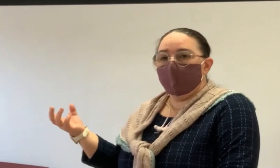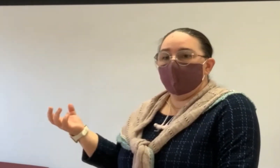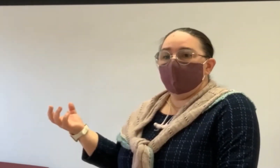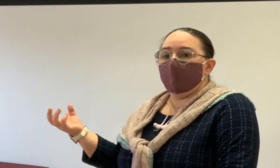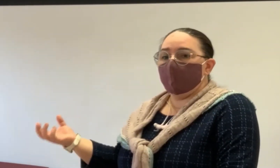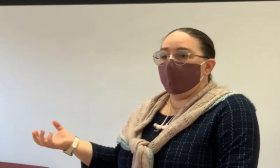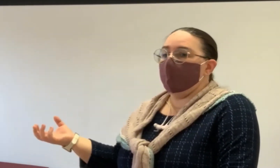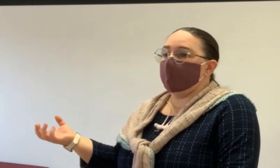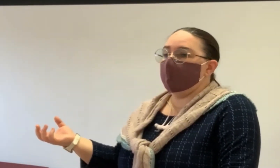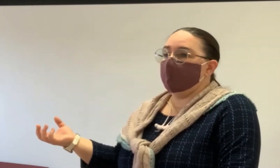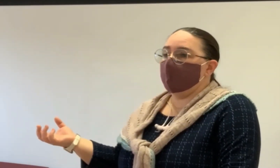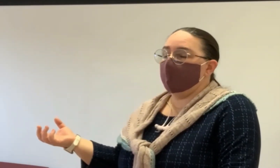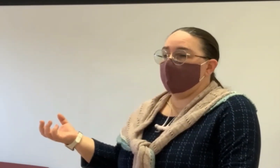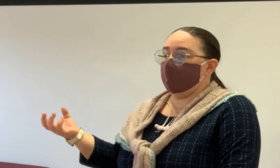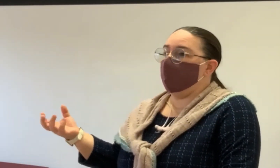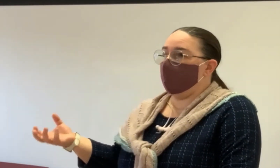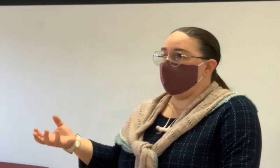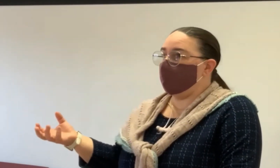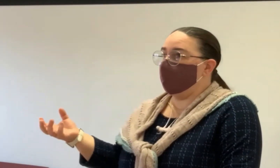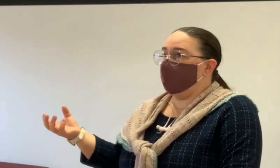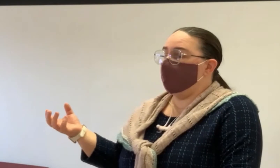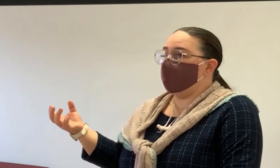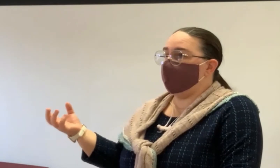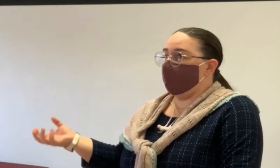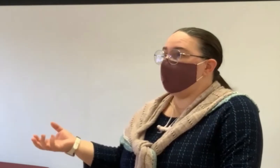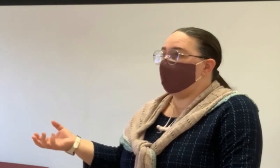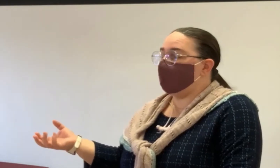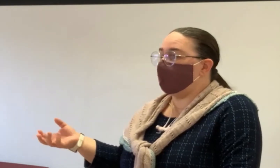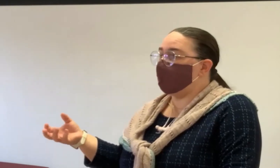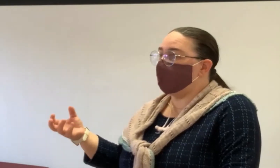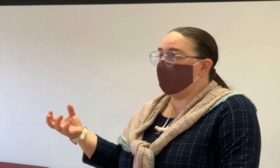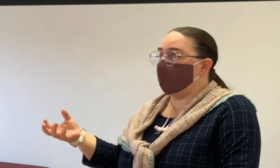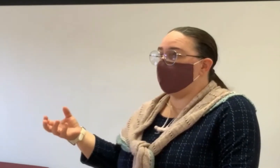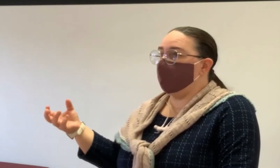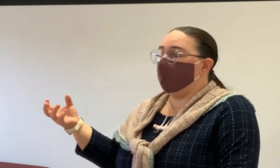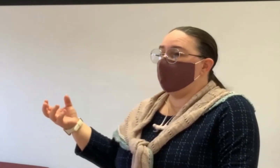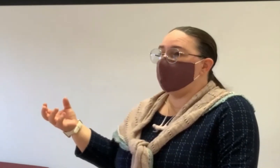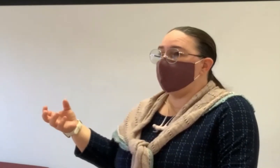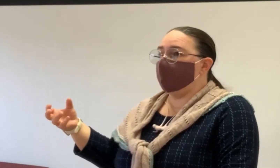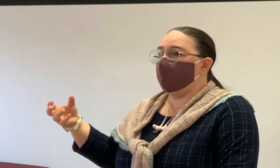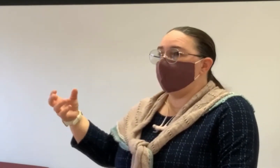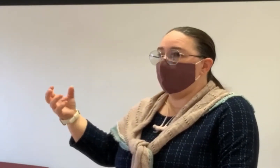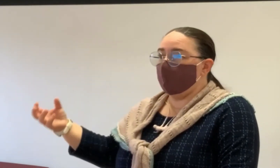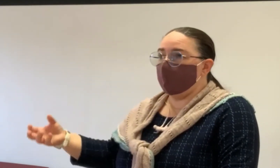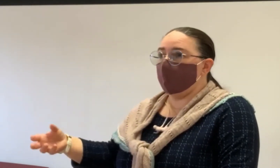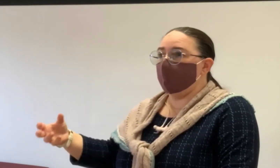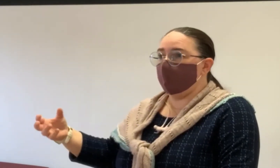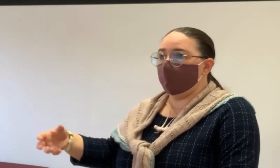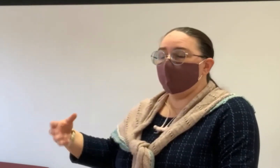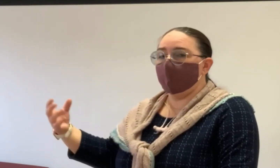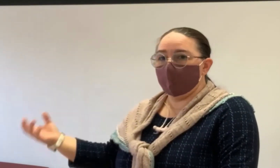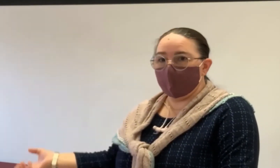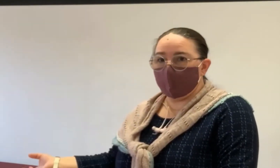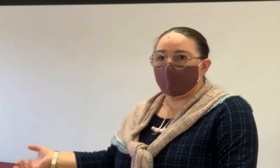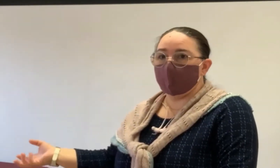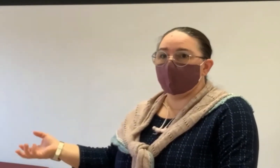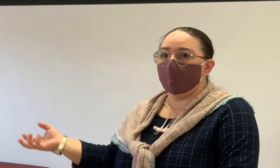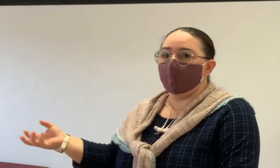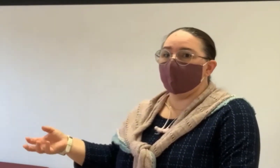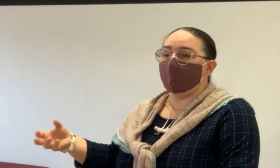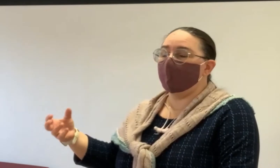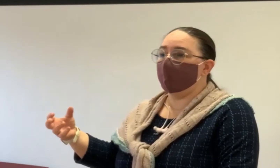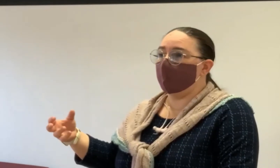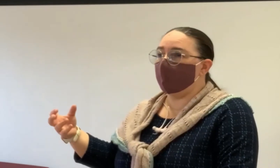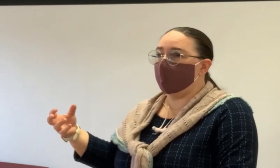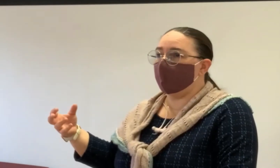because it is hard to find options. It's hard to find another affordable place to